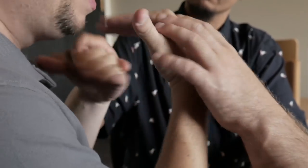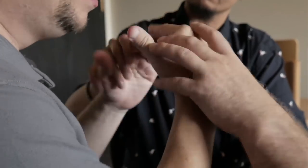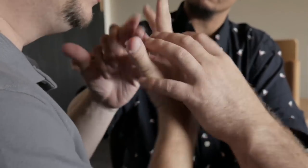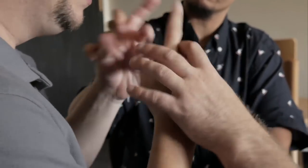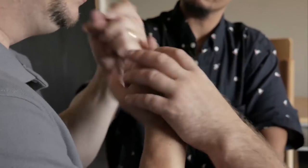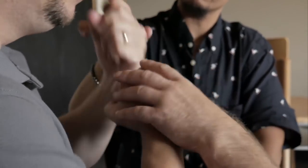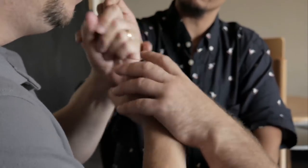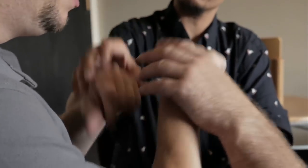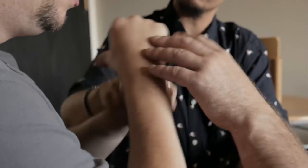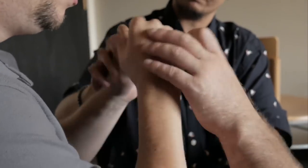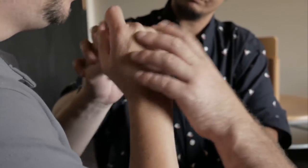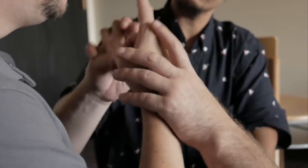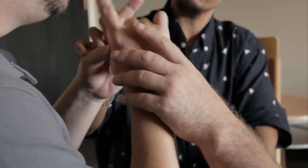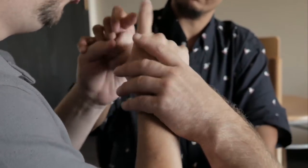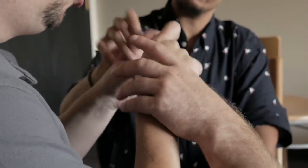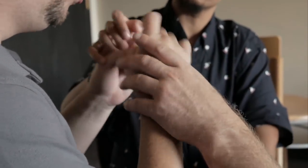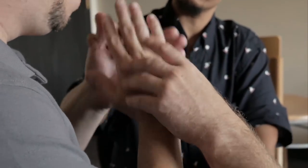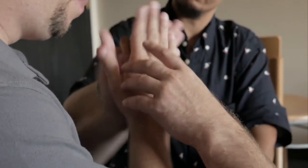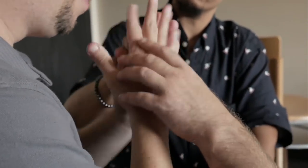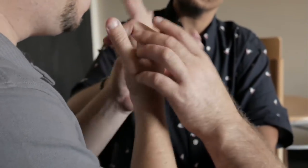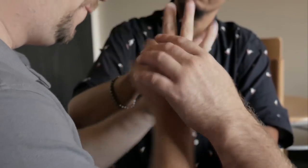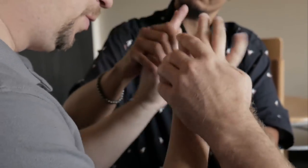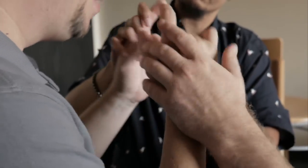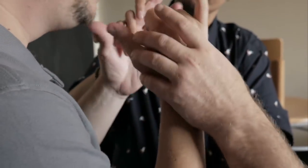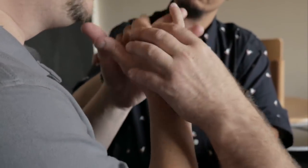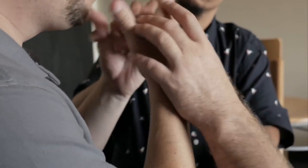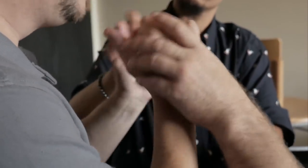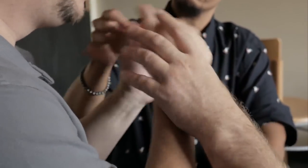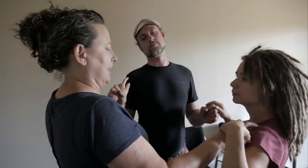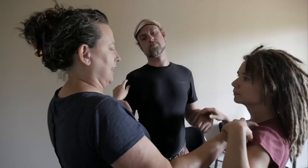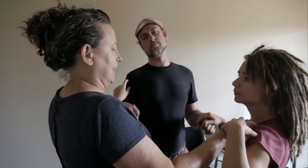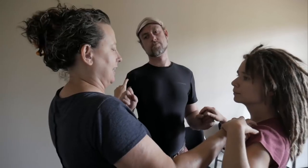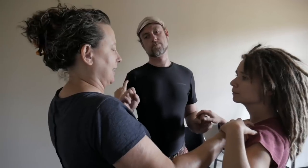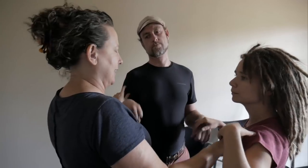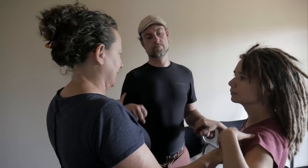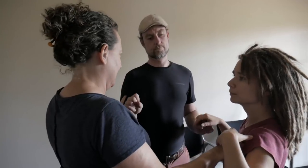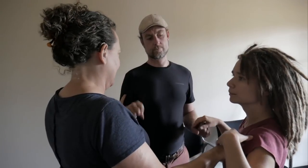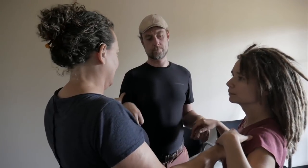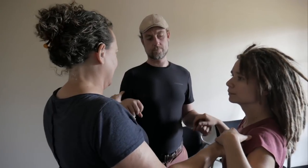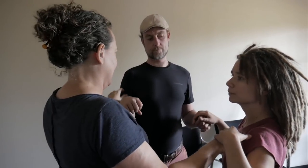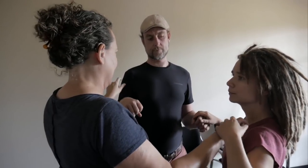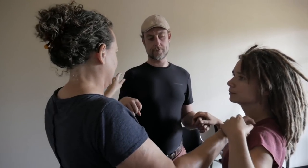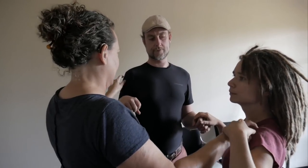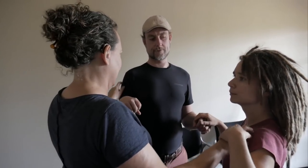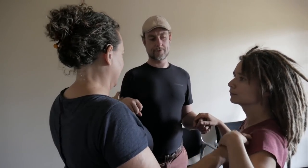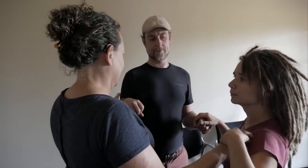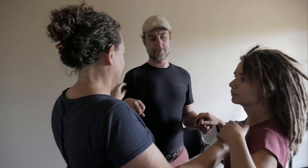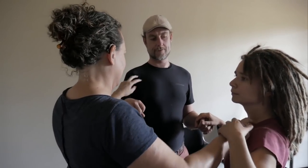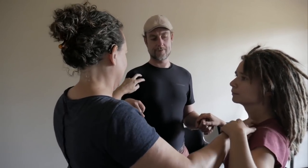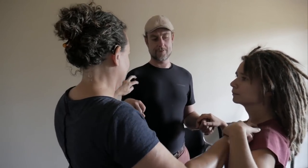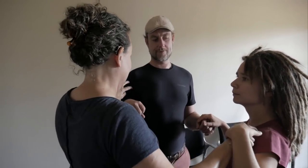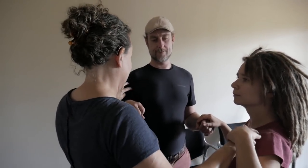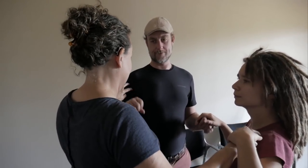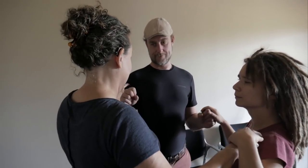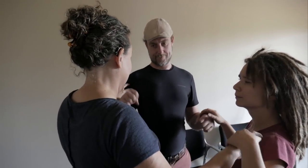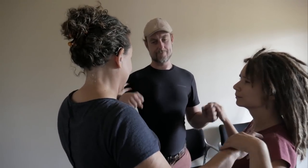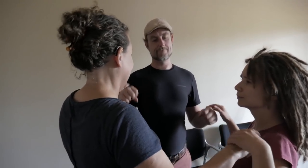The one-week workshop brought together PT experts, theater artists, and academics from the sighted, Deaf,